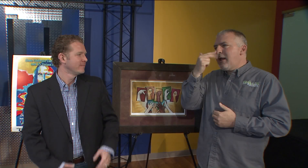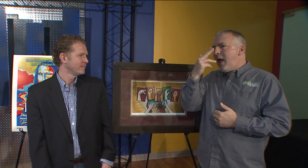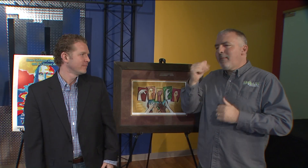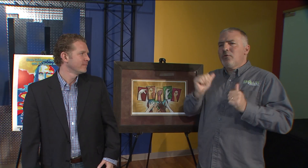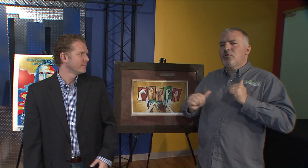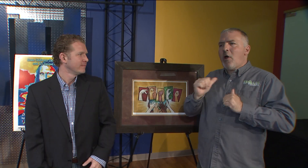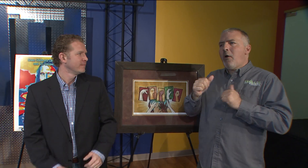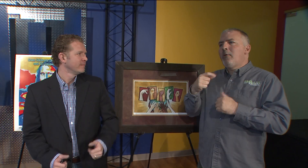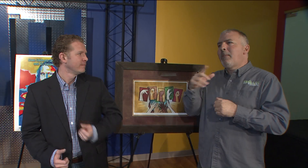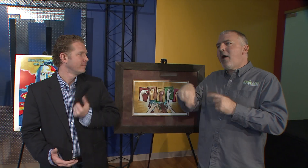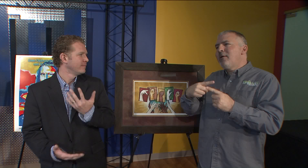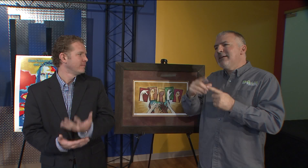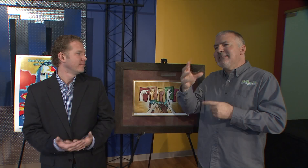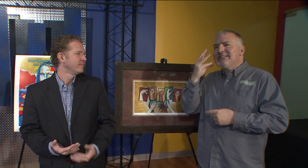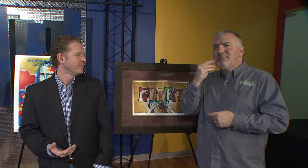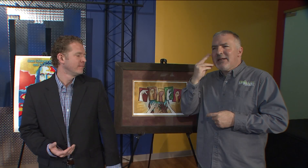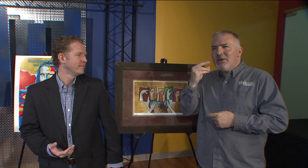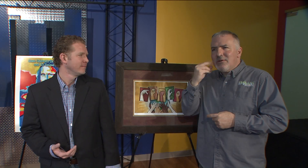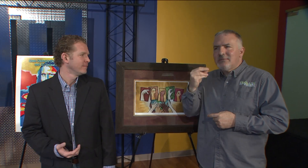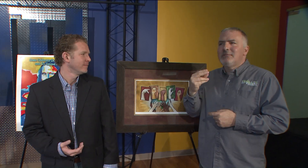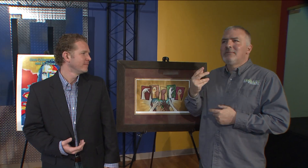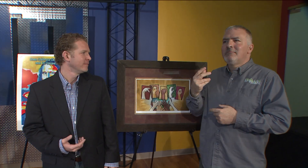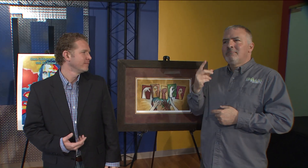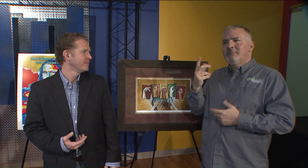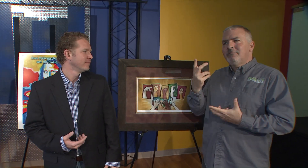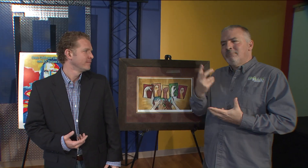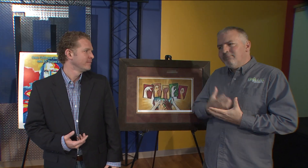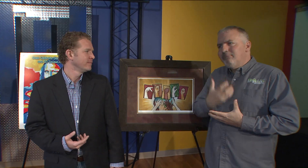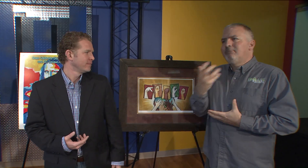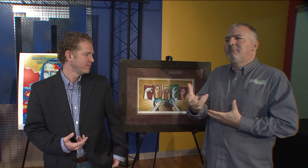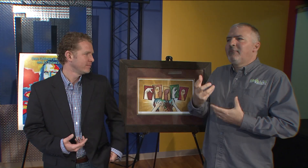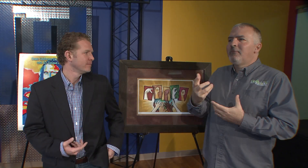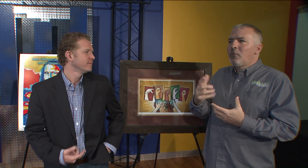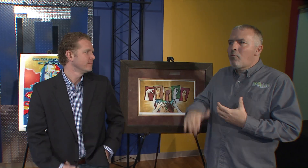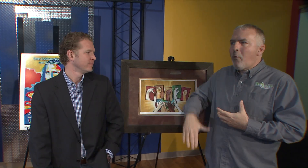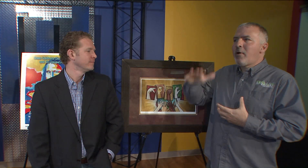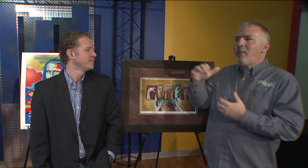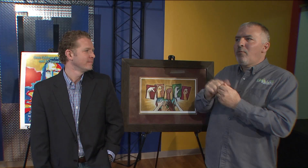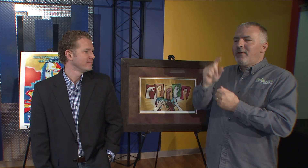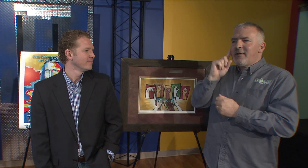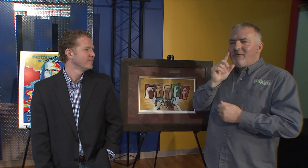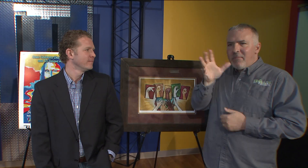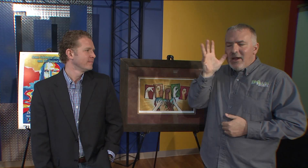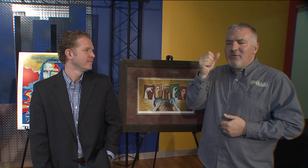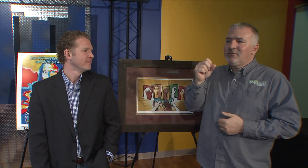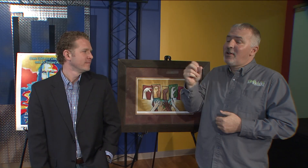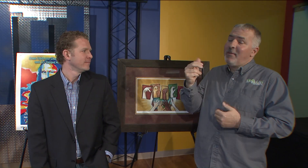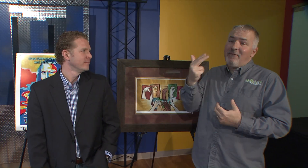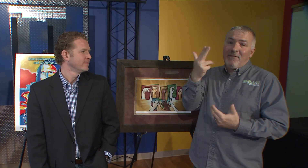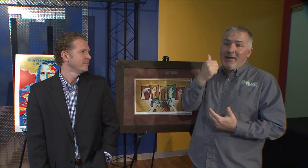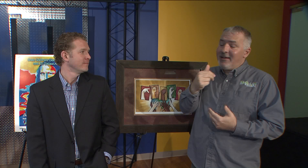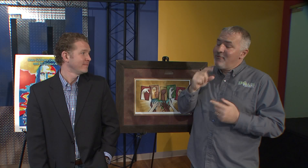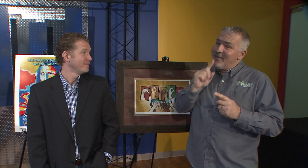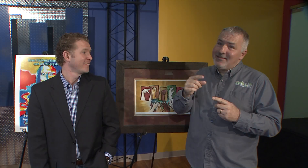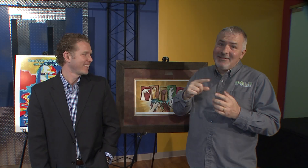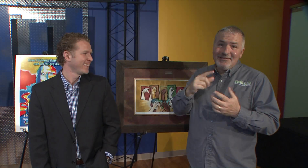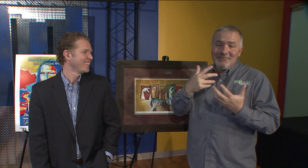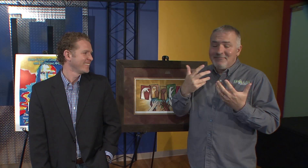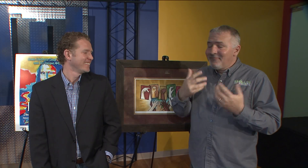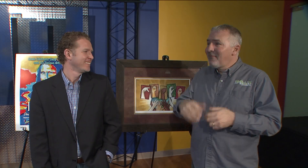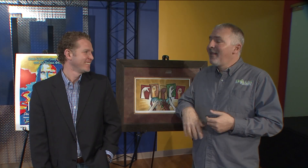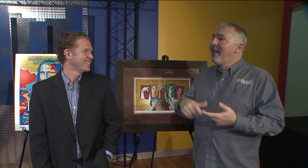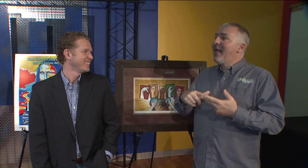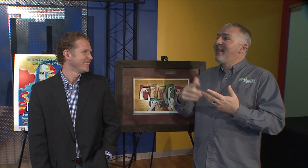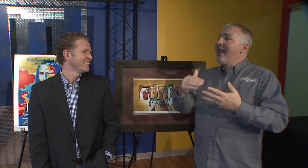that has deaf parents. He's a comedian. He's going to be explaining about his experience, you know, growing up with deaf